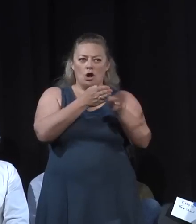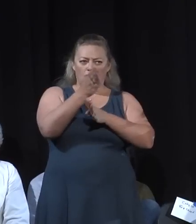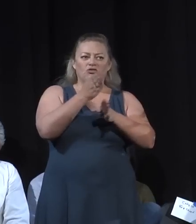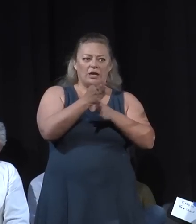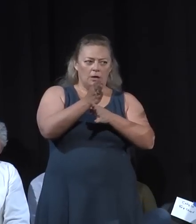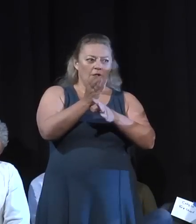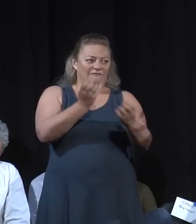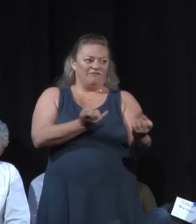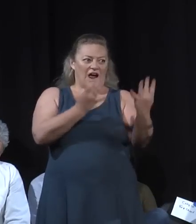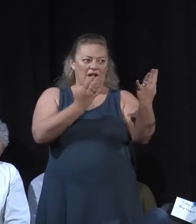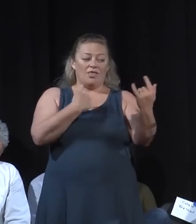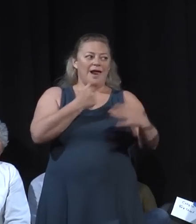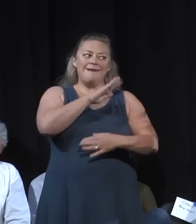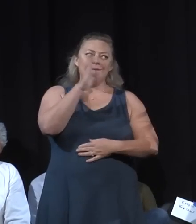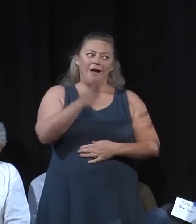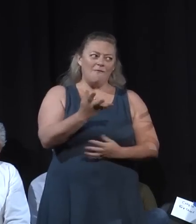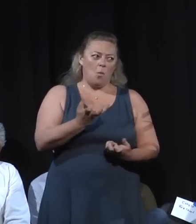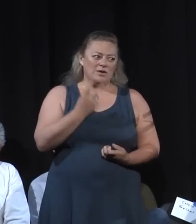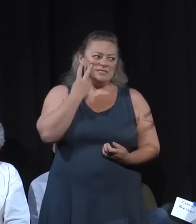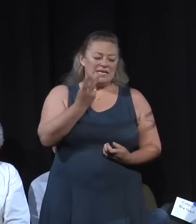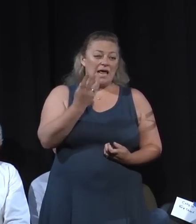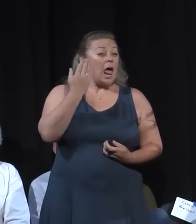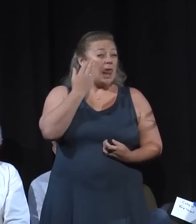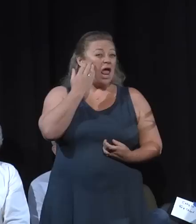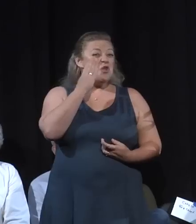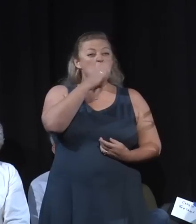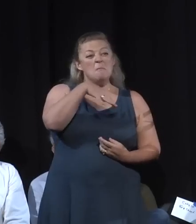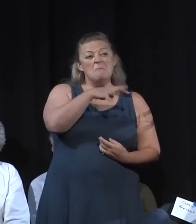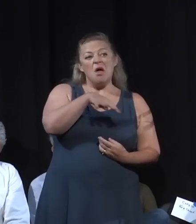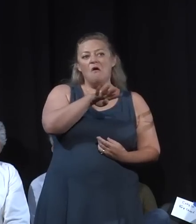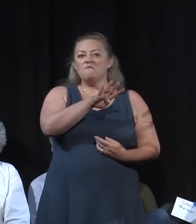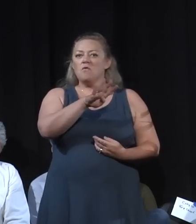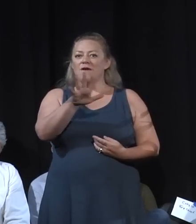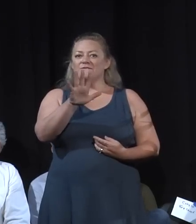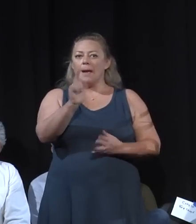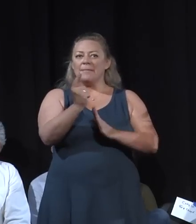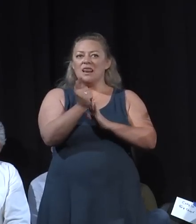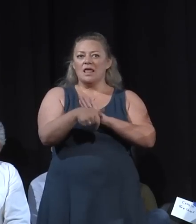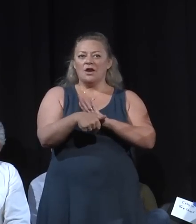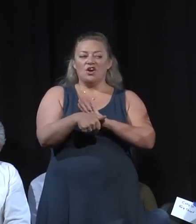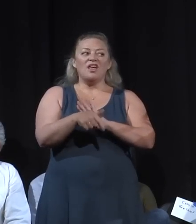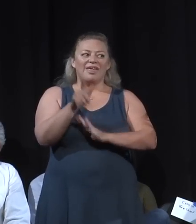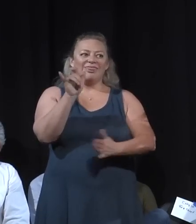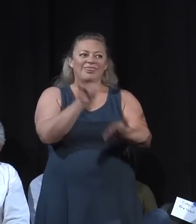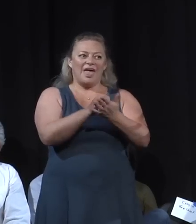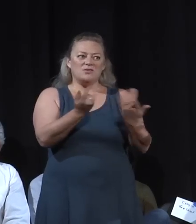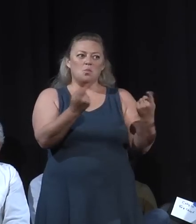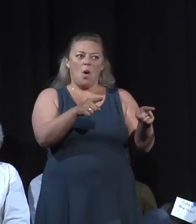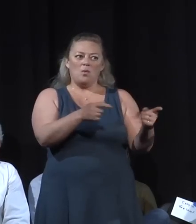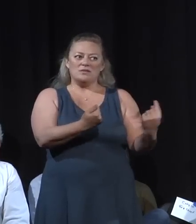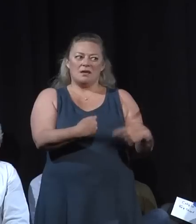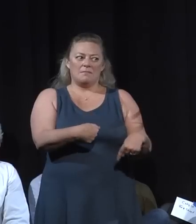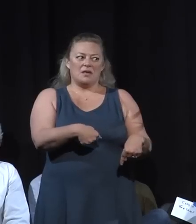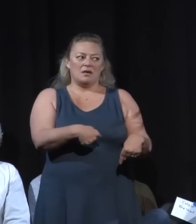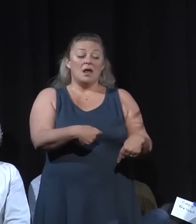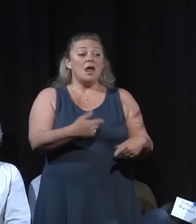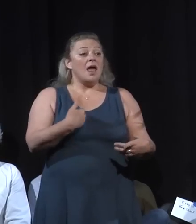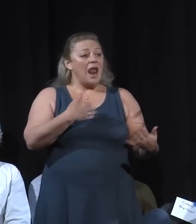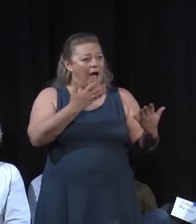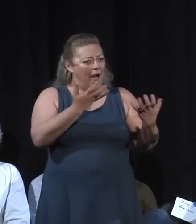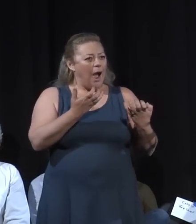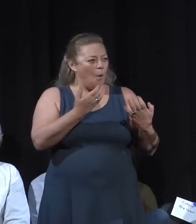see. And within about 45 minutes, I knew that's what we had. I want to take the time, as I've done in a few press conferences, to thank you.